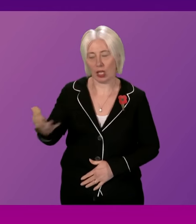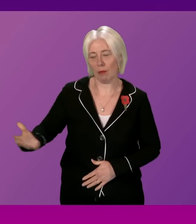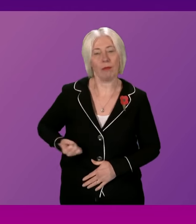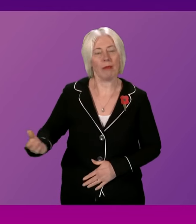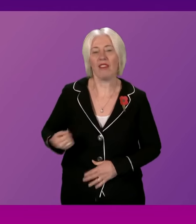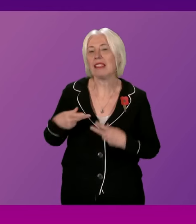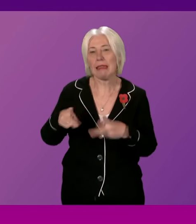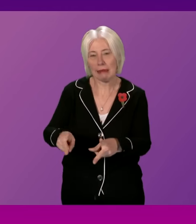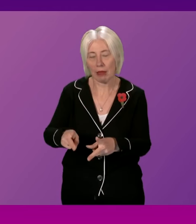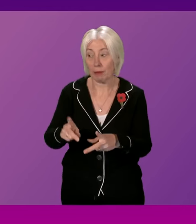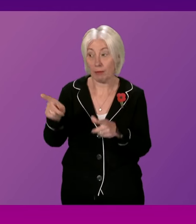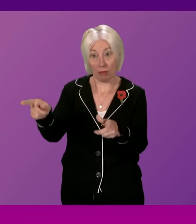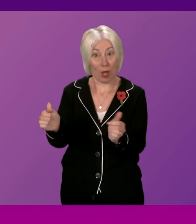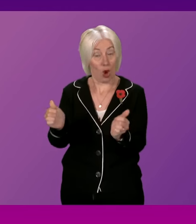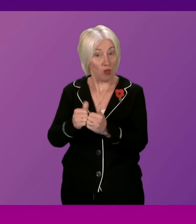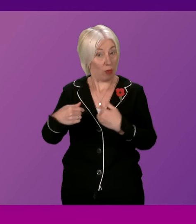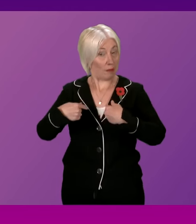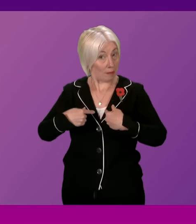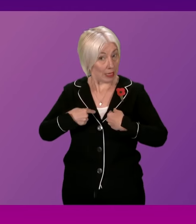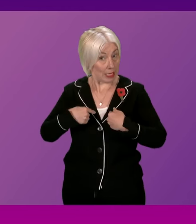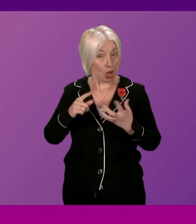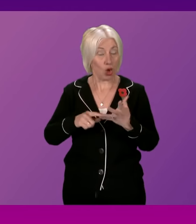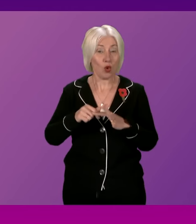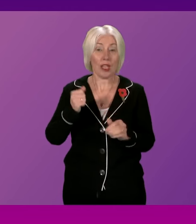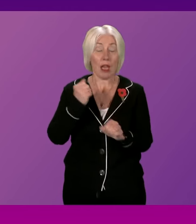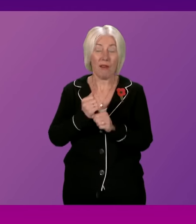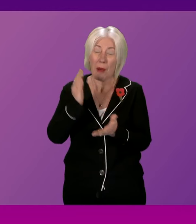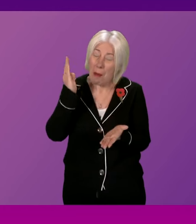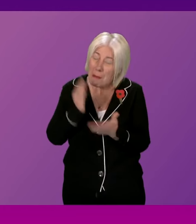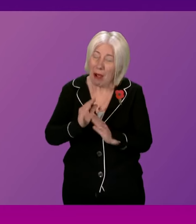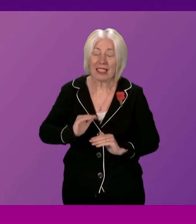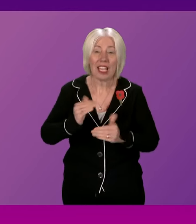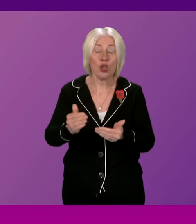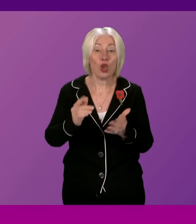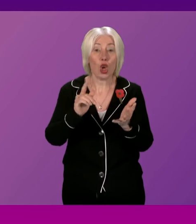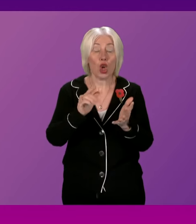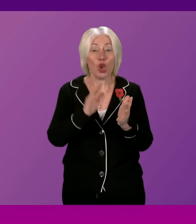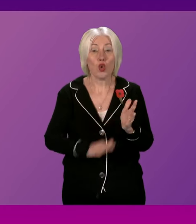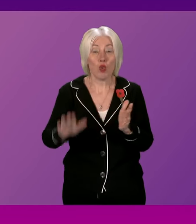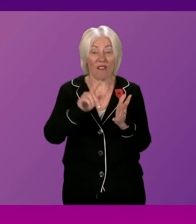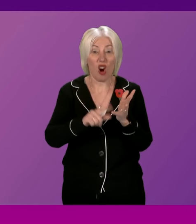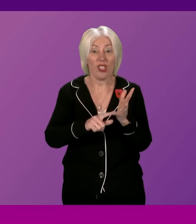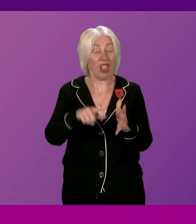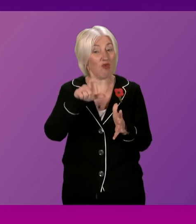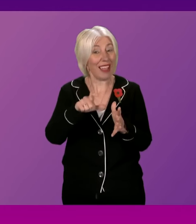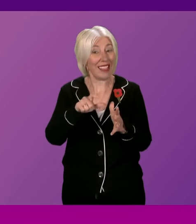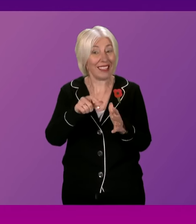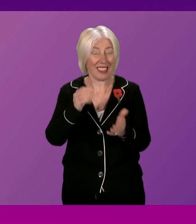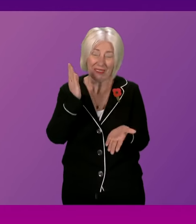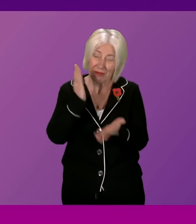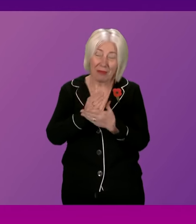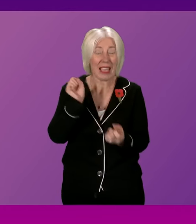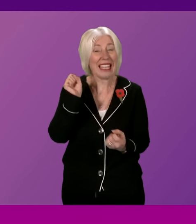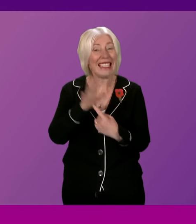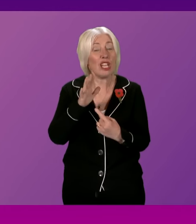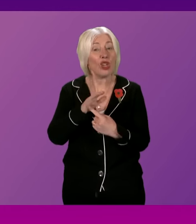agree with me that the UK Government must introduce a universal credit essentials guarantee immediately and that the